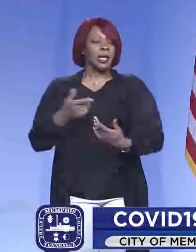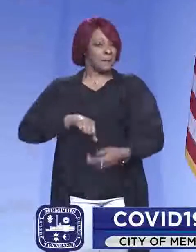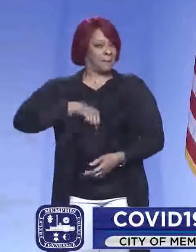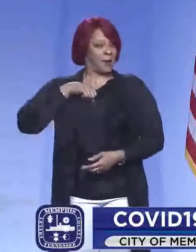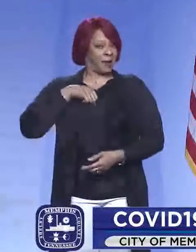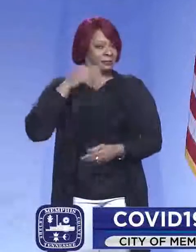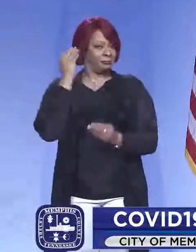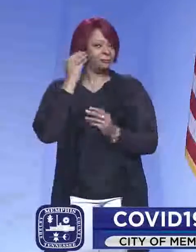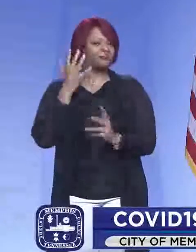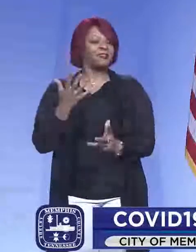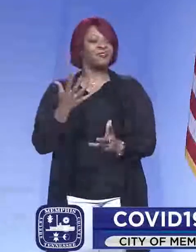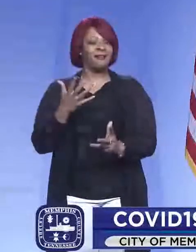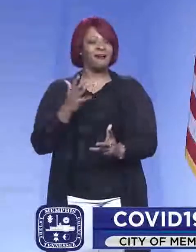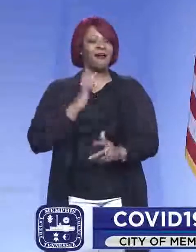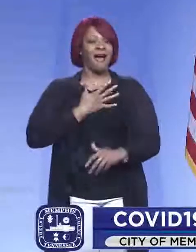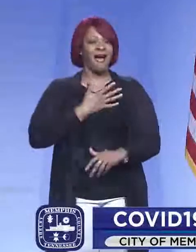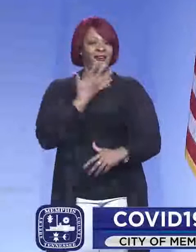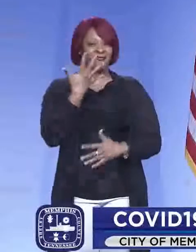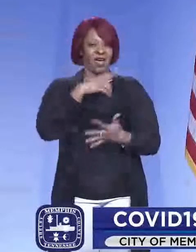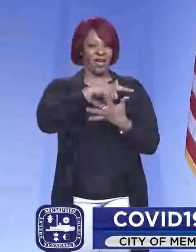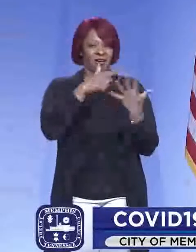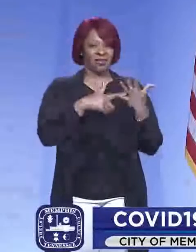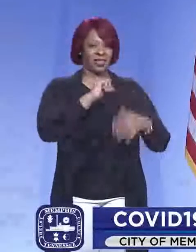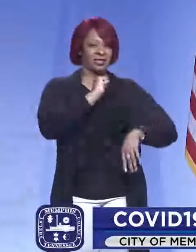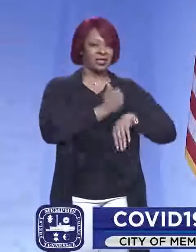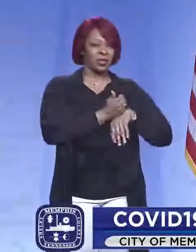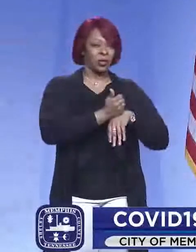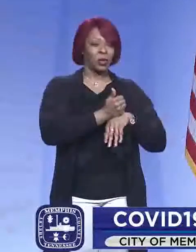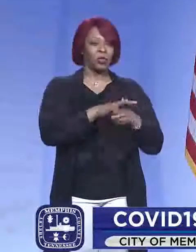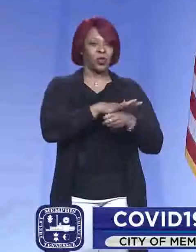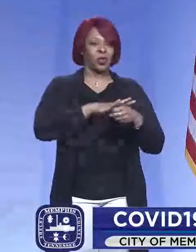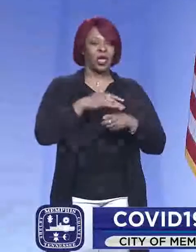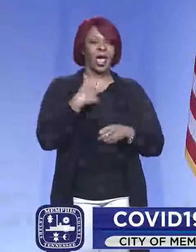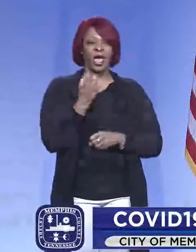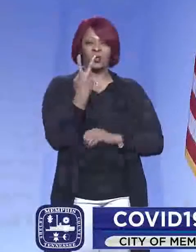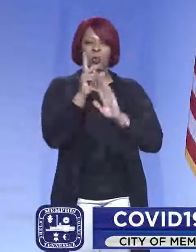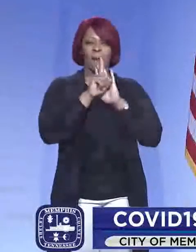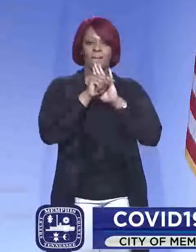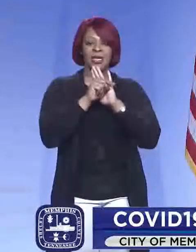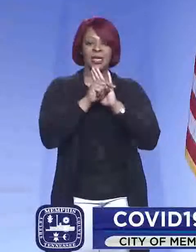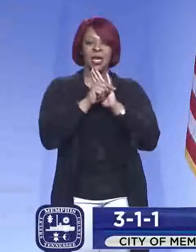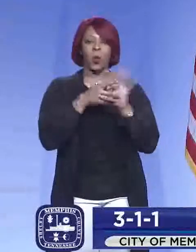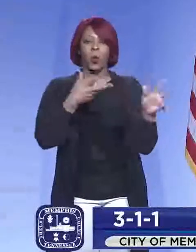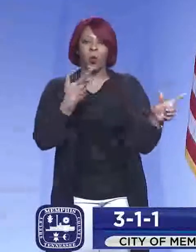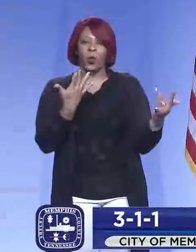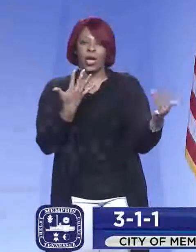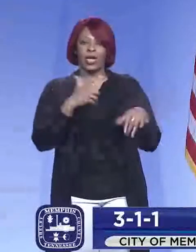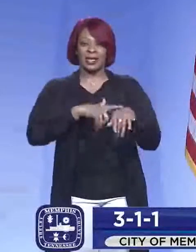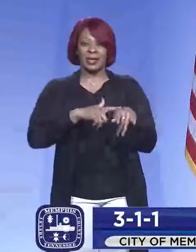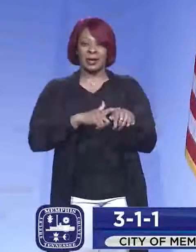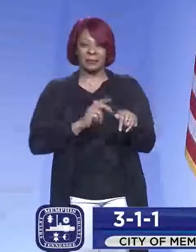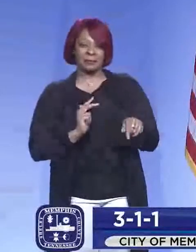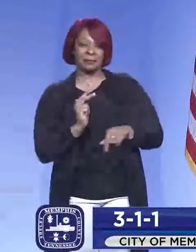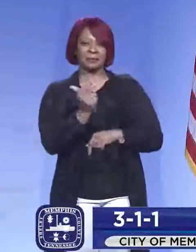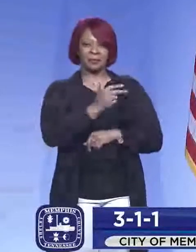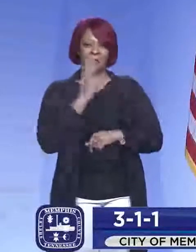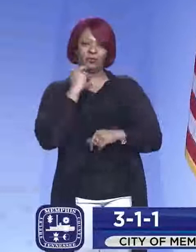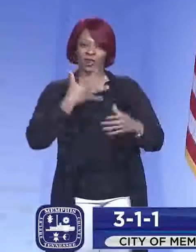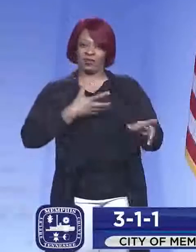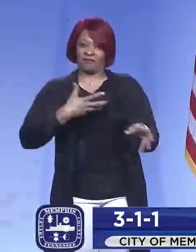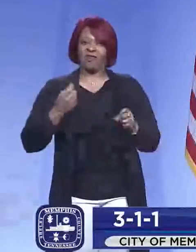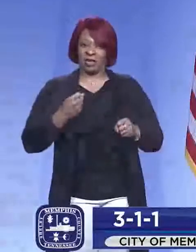at our five fixed locations, yesterday they had about a 12-minute wait time in lines. So I think that was